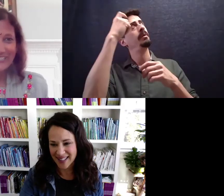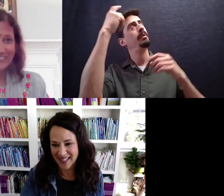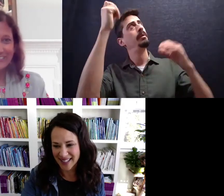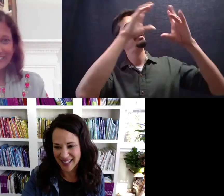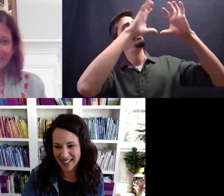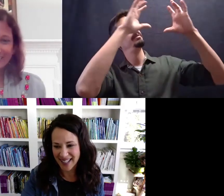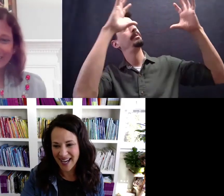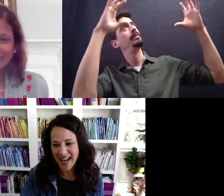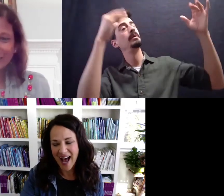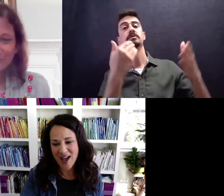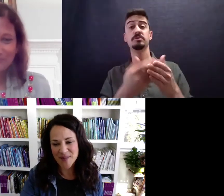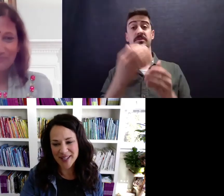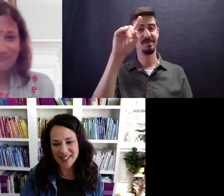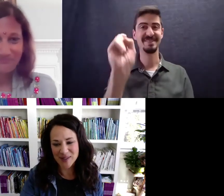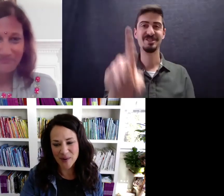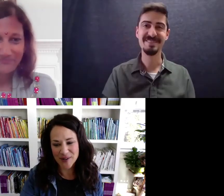good question.